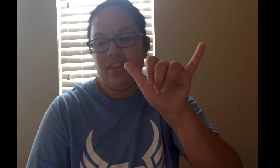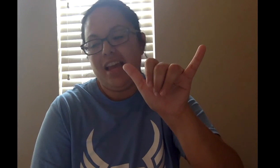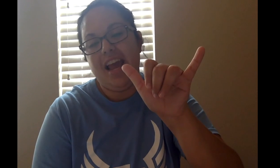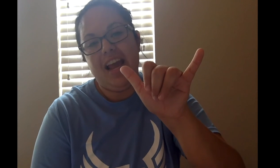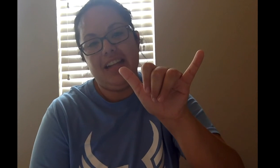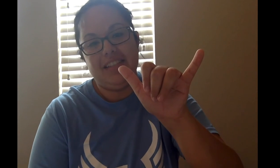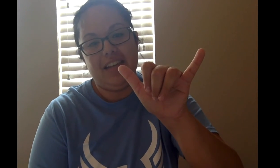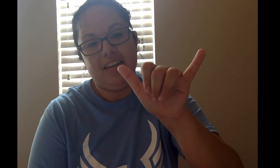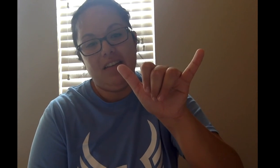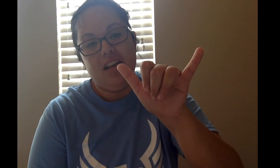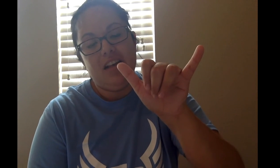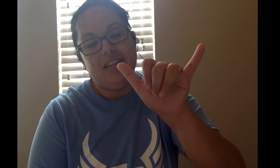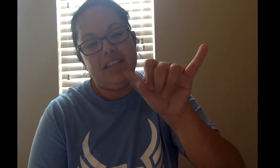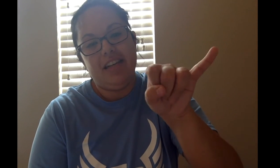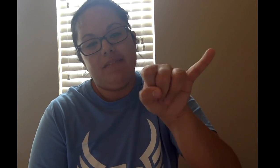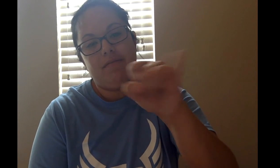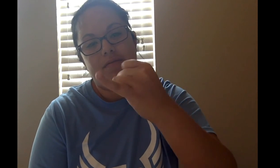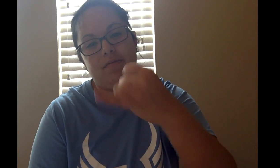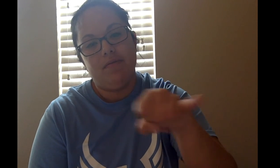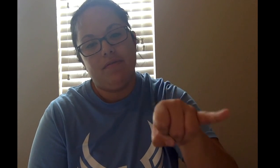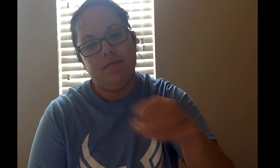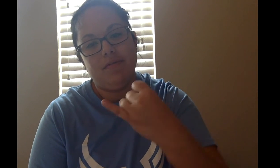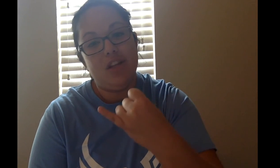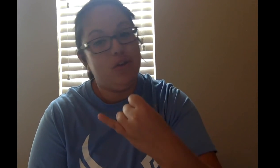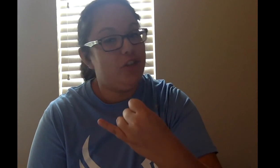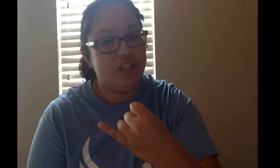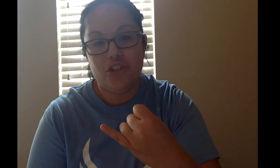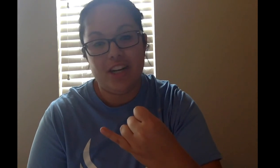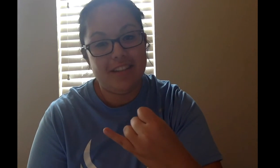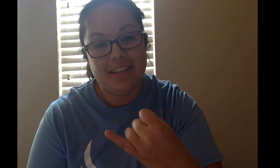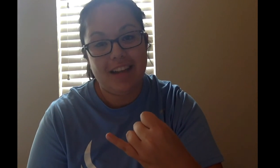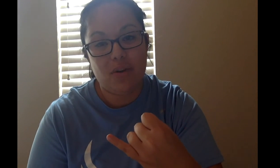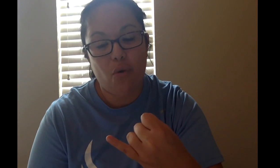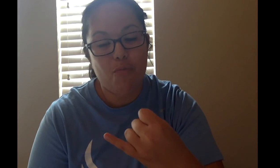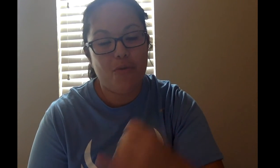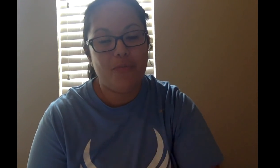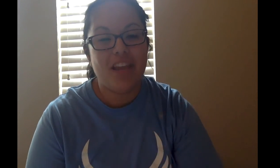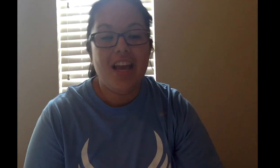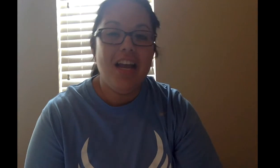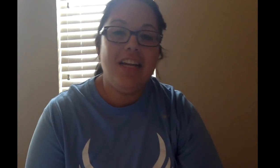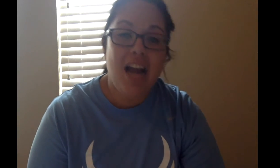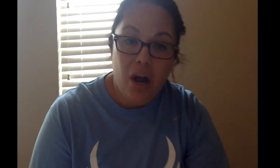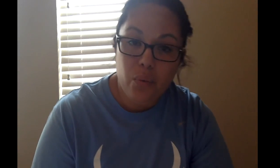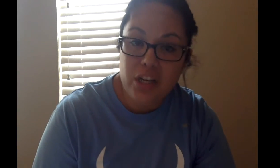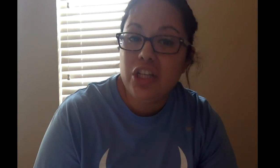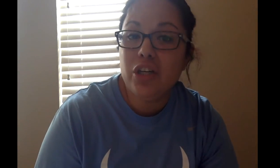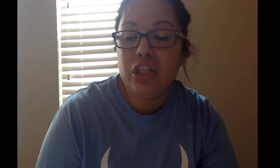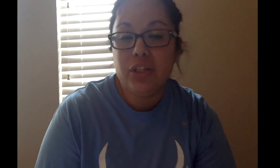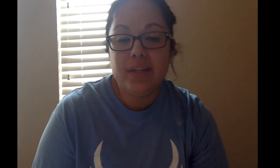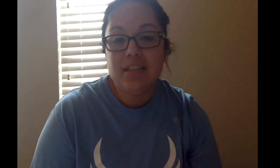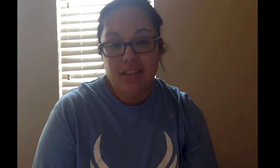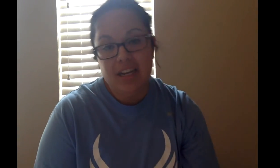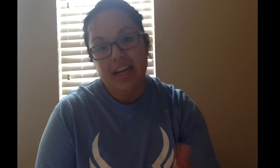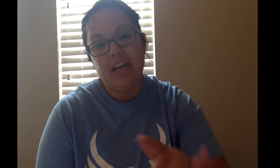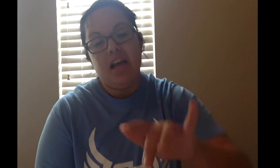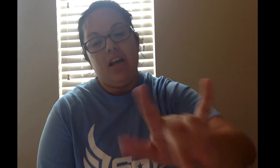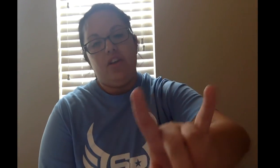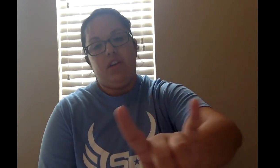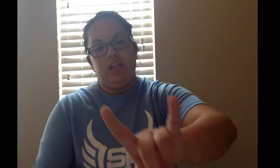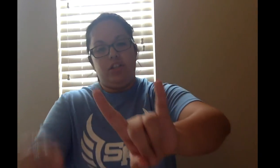and Z, Z, you just trace it like normal. Now, when you're doing Z, you can